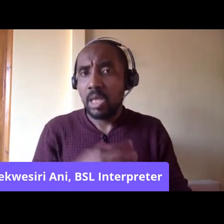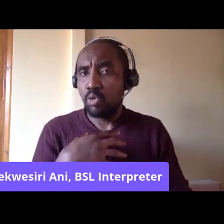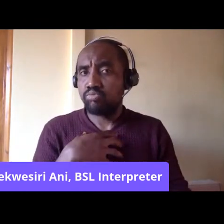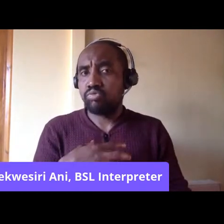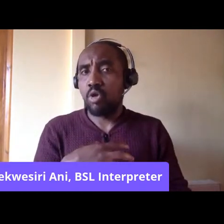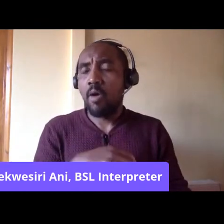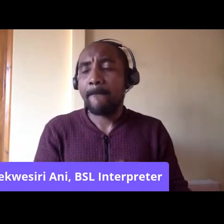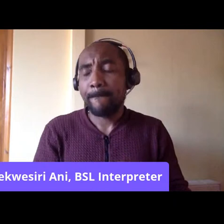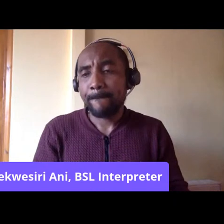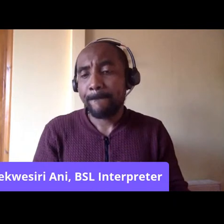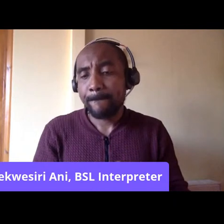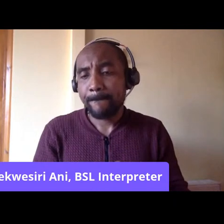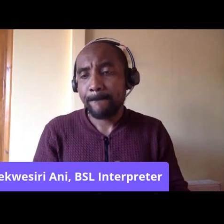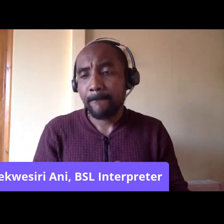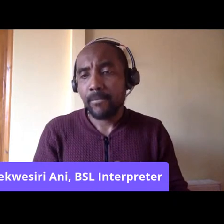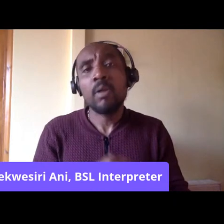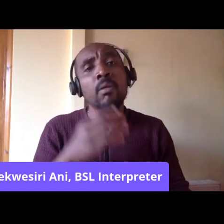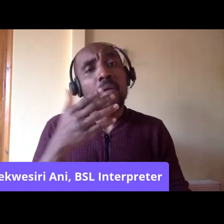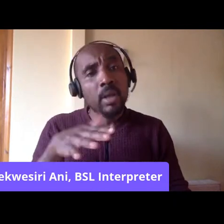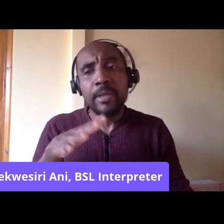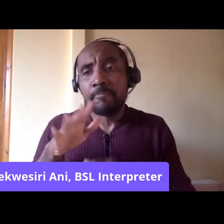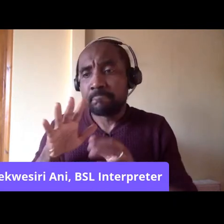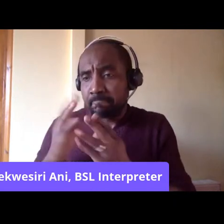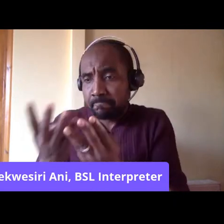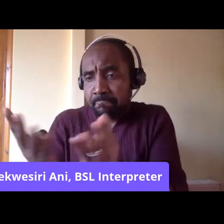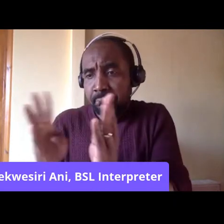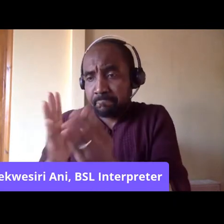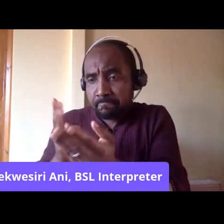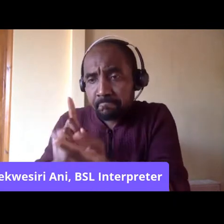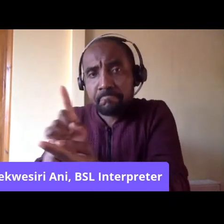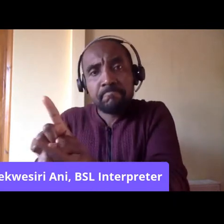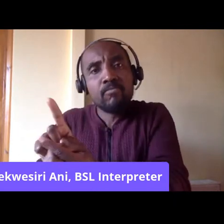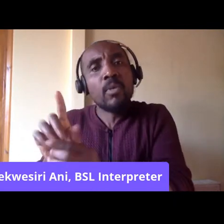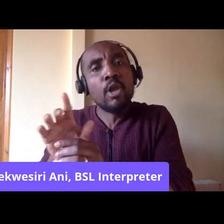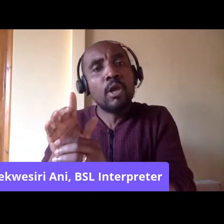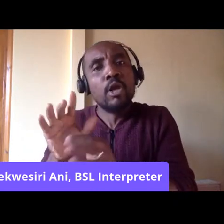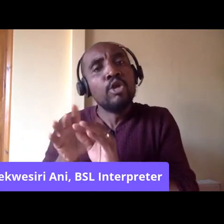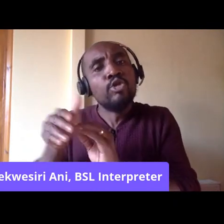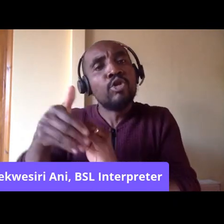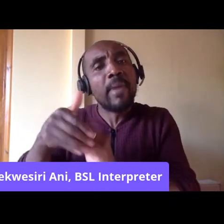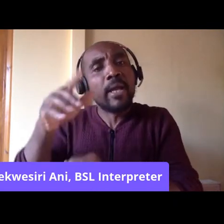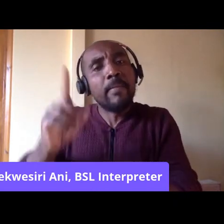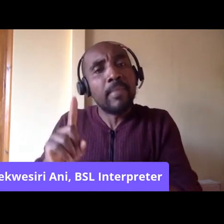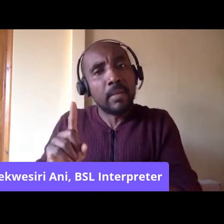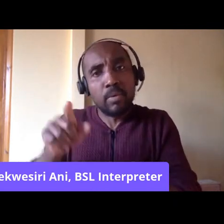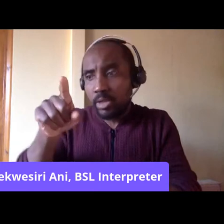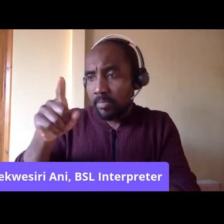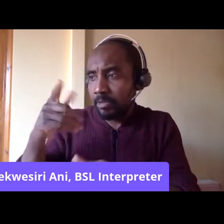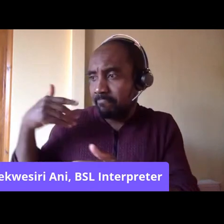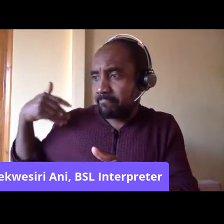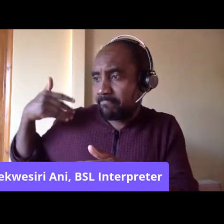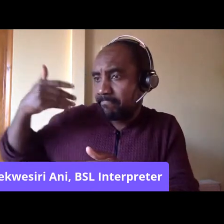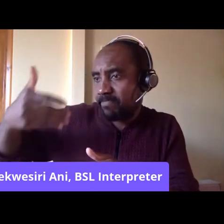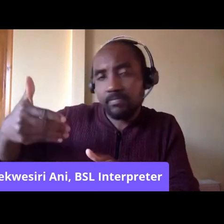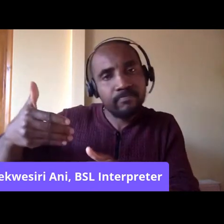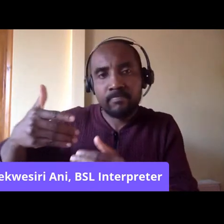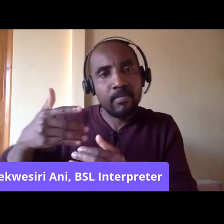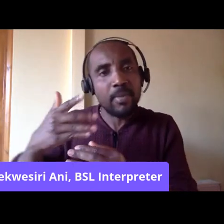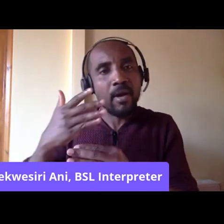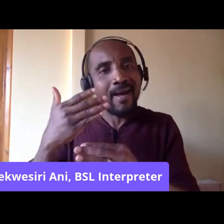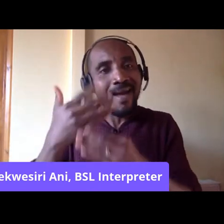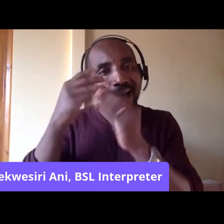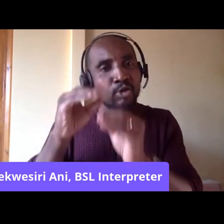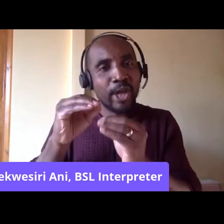a group of people, largely Jamaican people of the descendants of smallholders and people who were not as educated as himself,